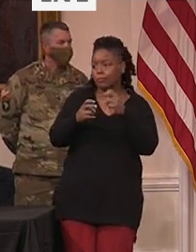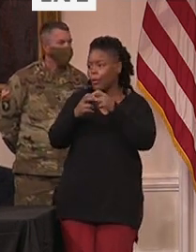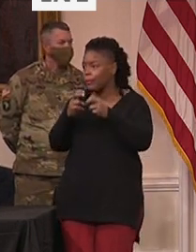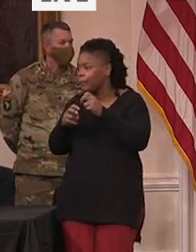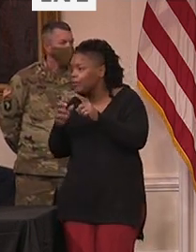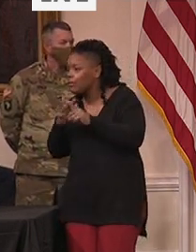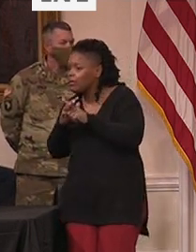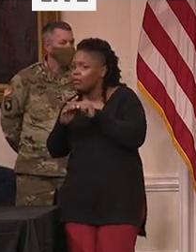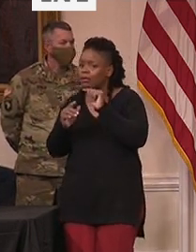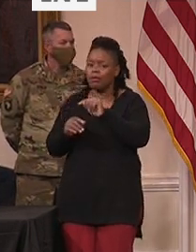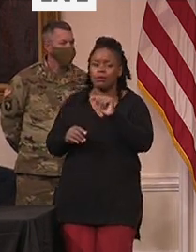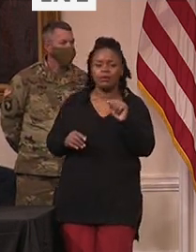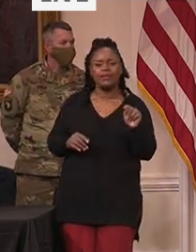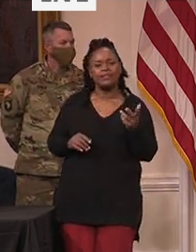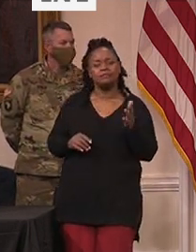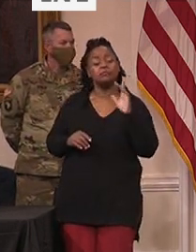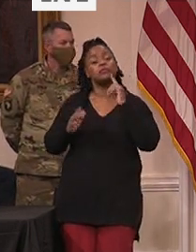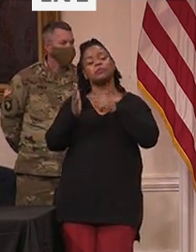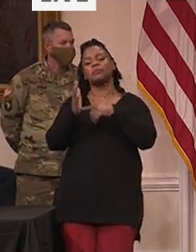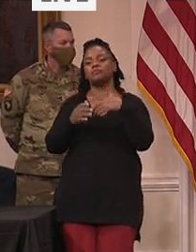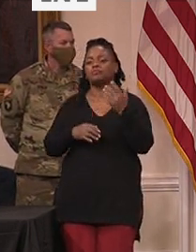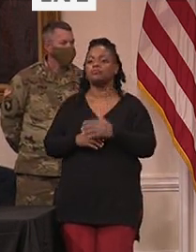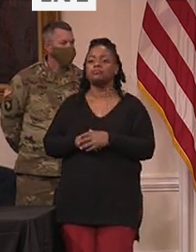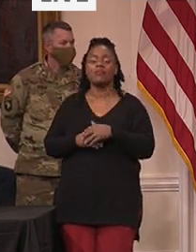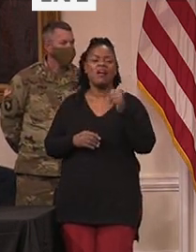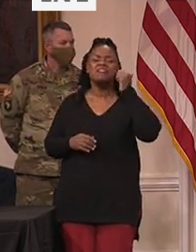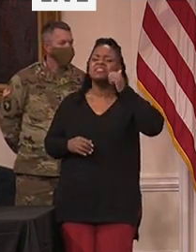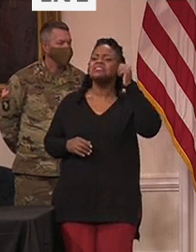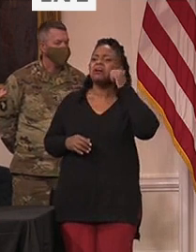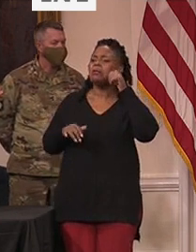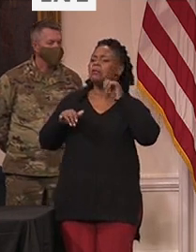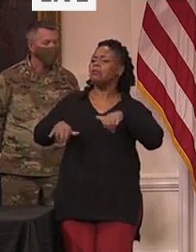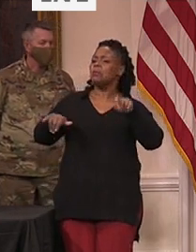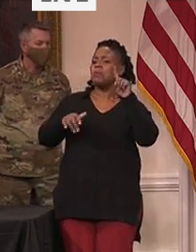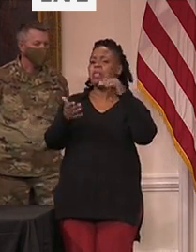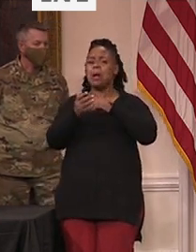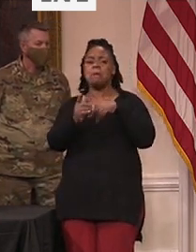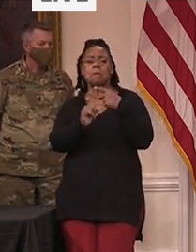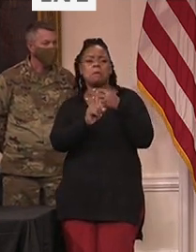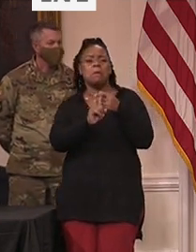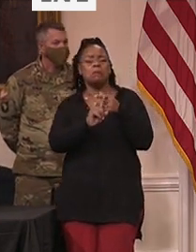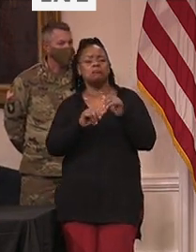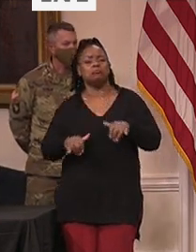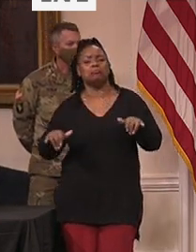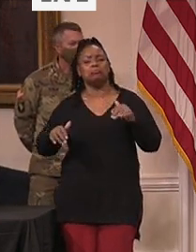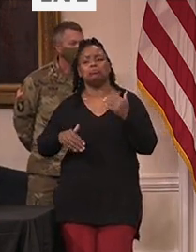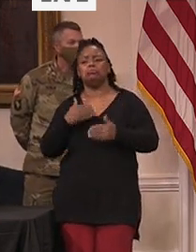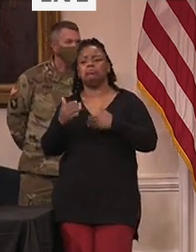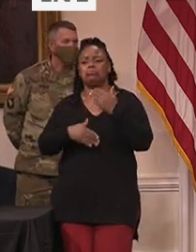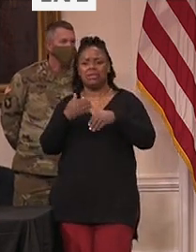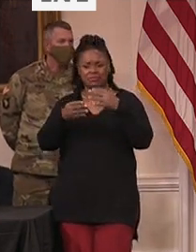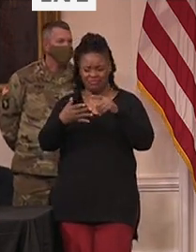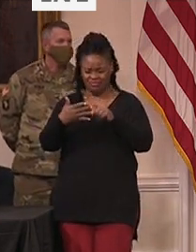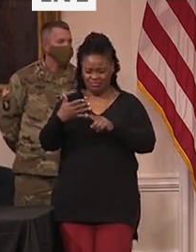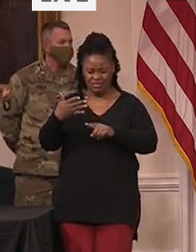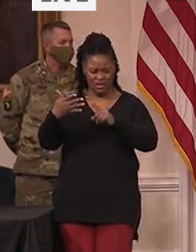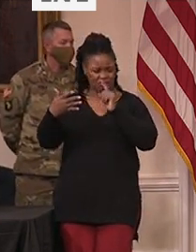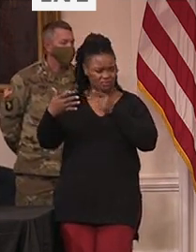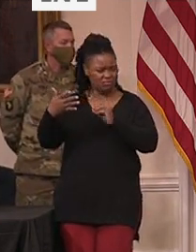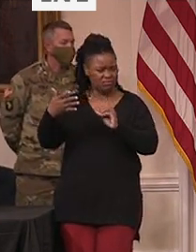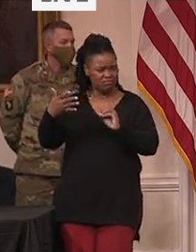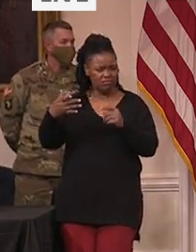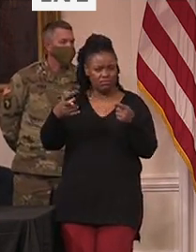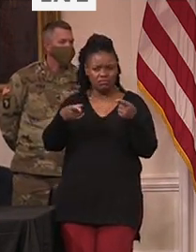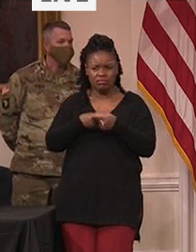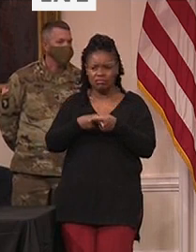said that they're doing thousands of vaccinations, but they have not. Some hospitals haven't reported any at all, even though they have done quite a bit. We're trying to fix